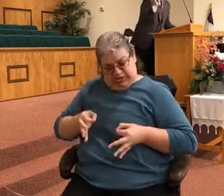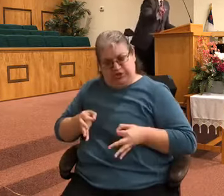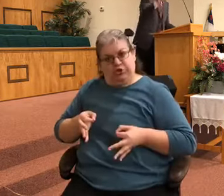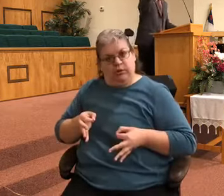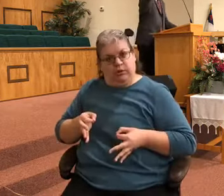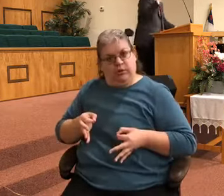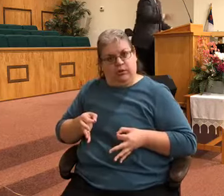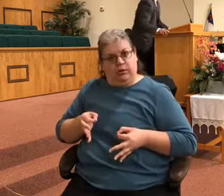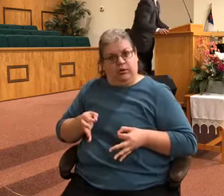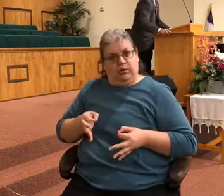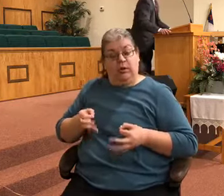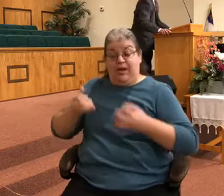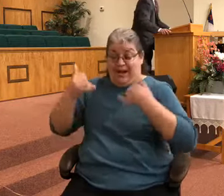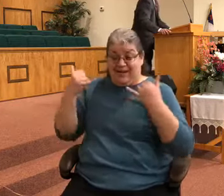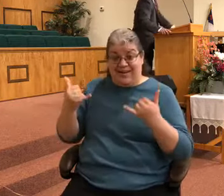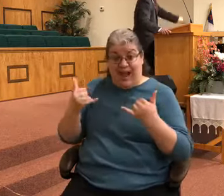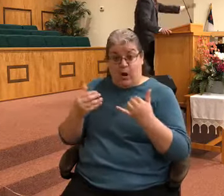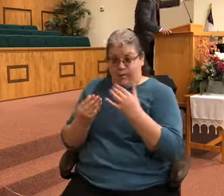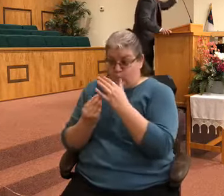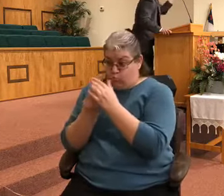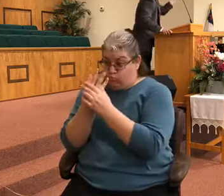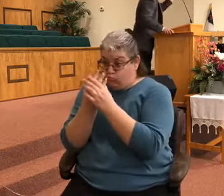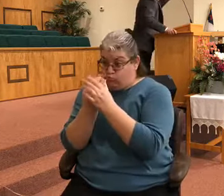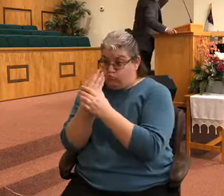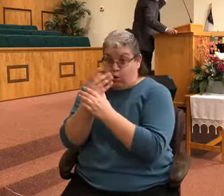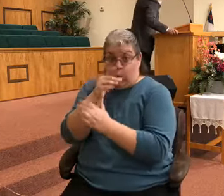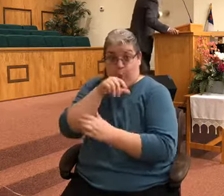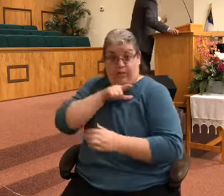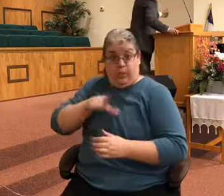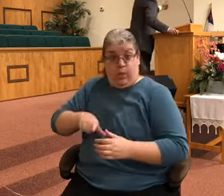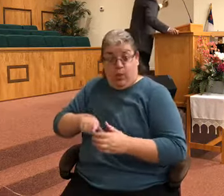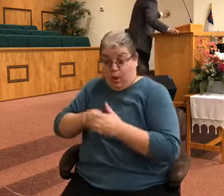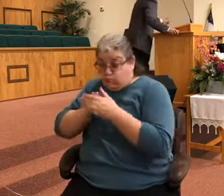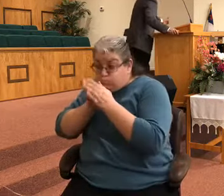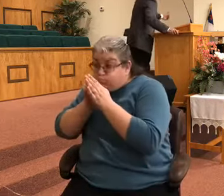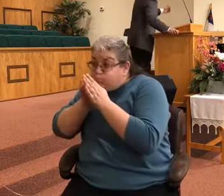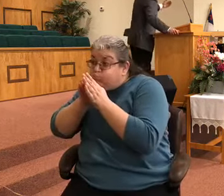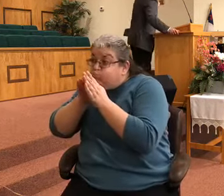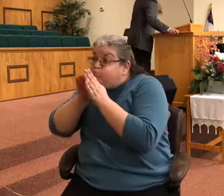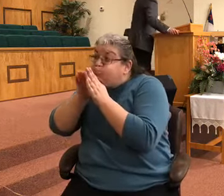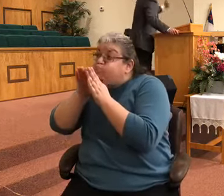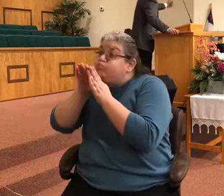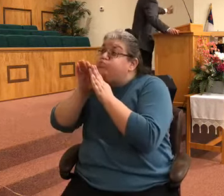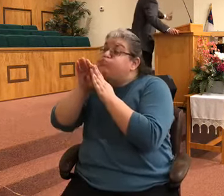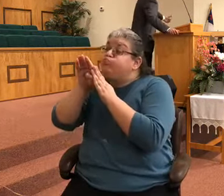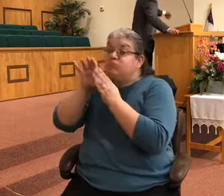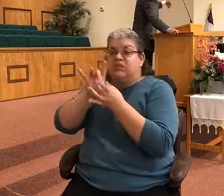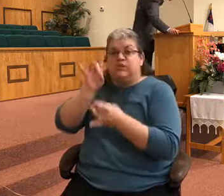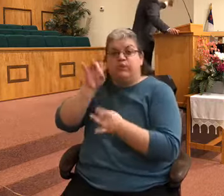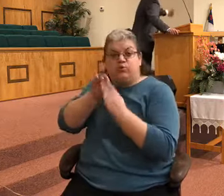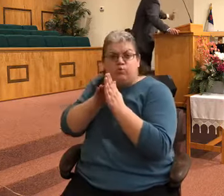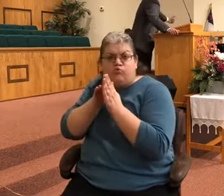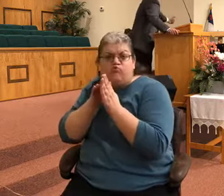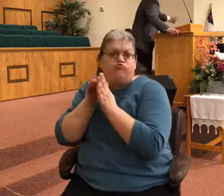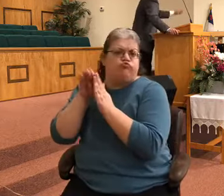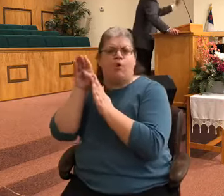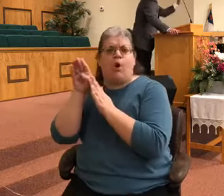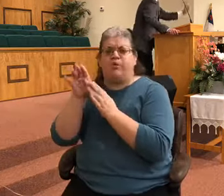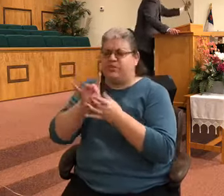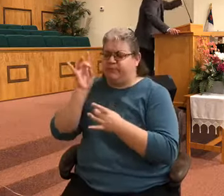grow in the Lord, if you begin to experience spiritual growth and spiritual victories over